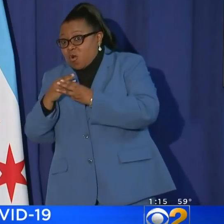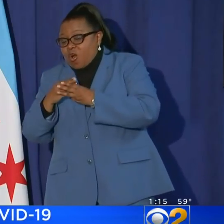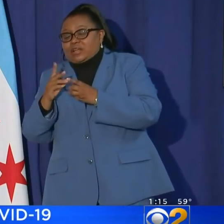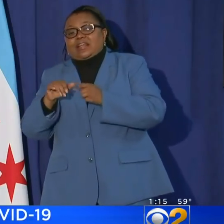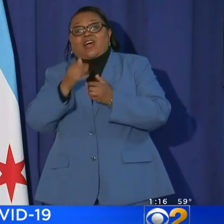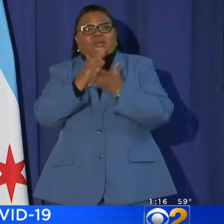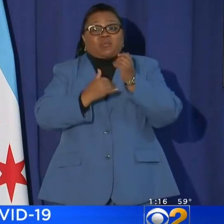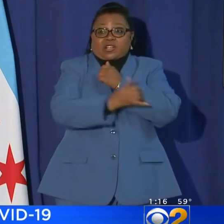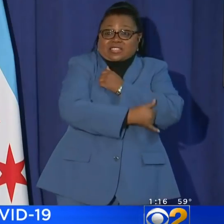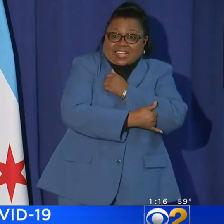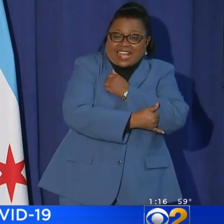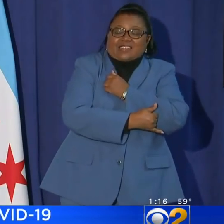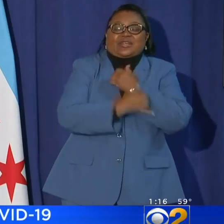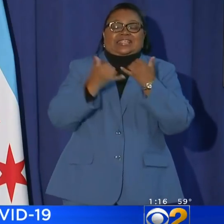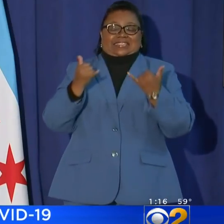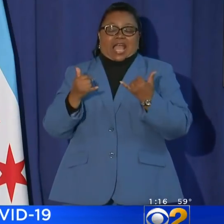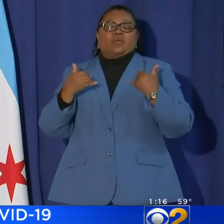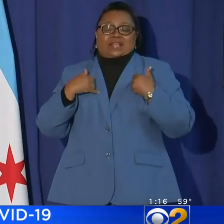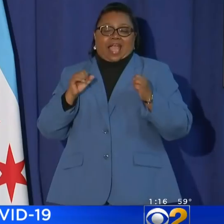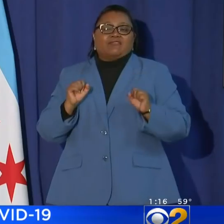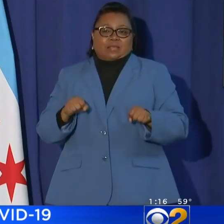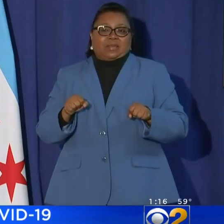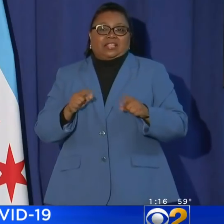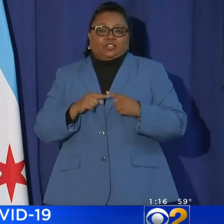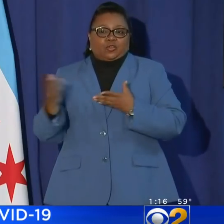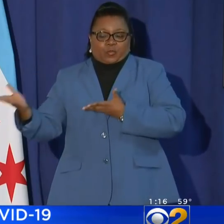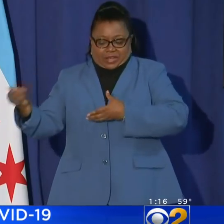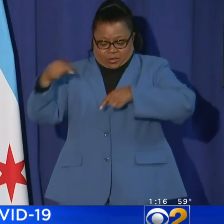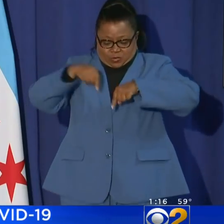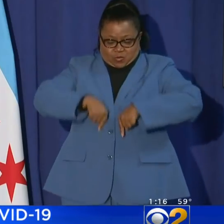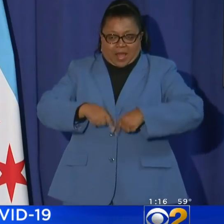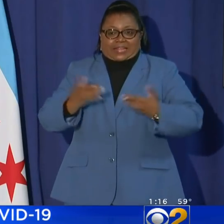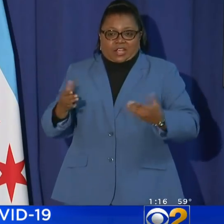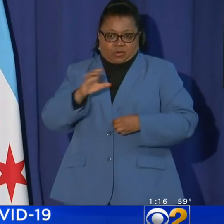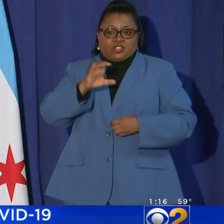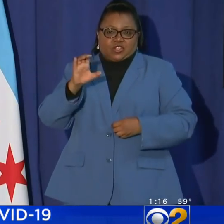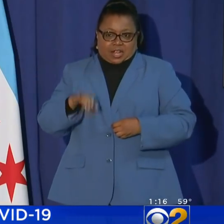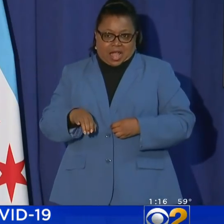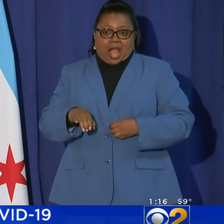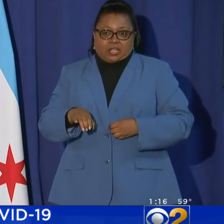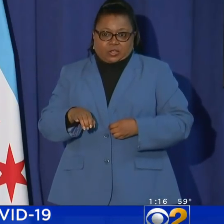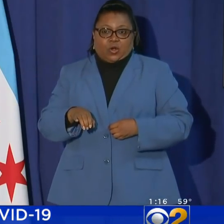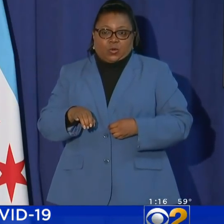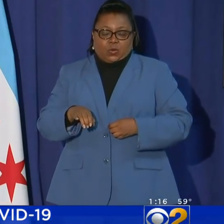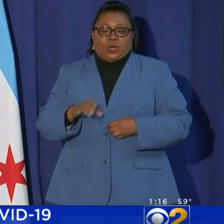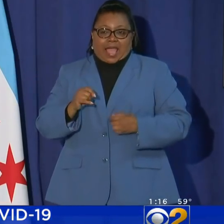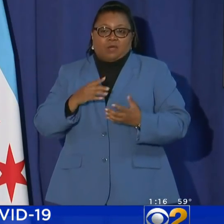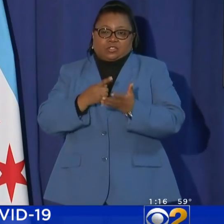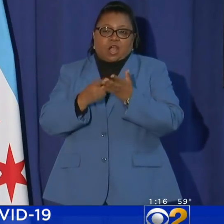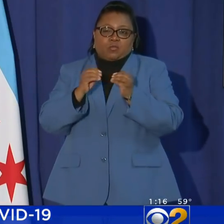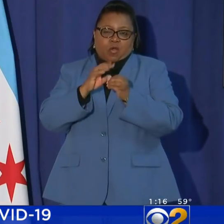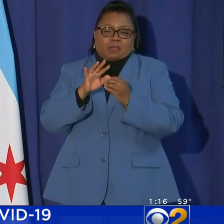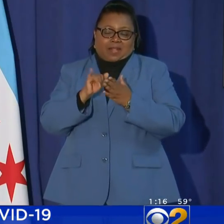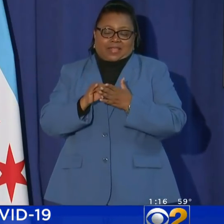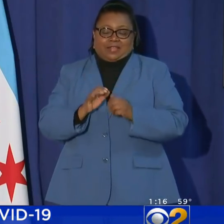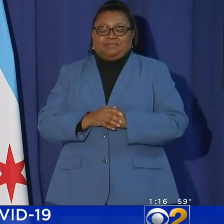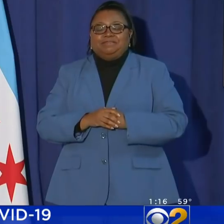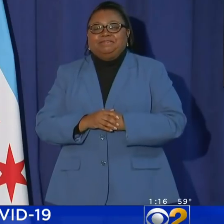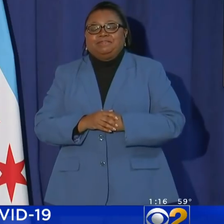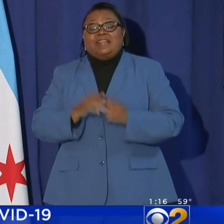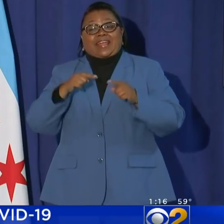and other parts of the country. Now we have the ability to bring it right here in Chicago and we'll talk more about that.